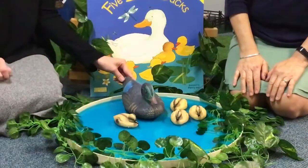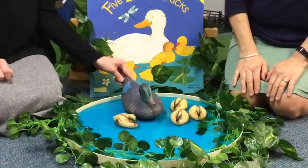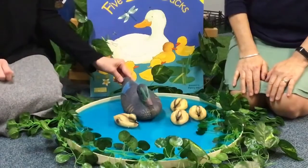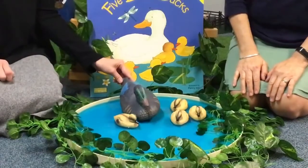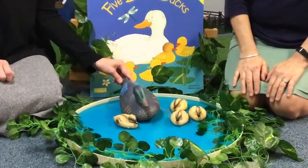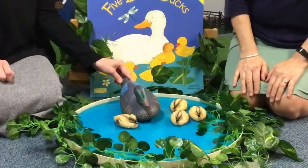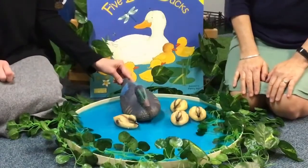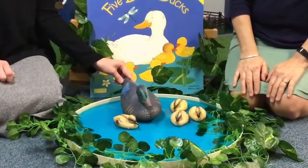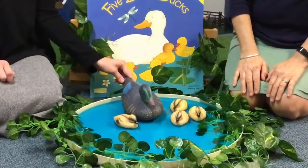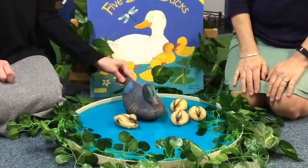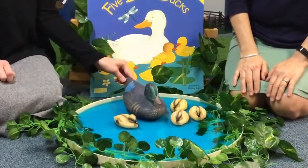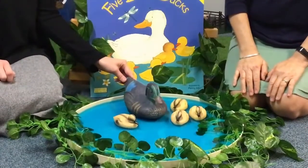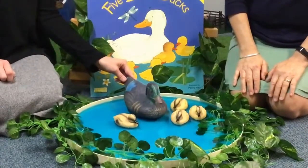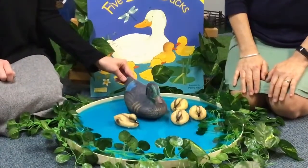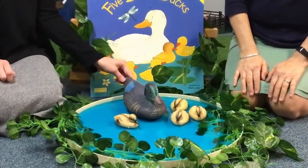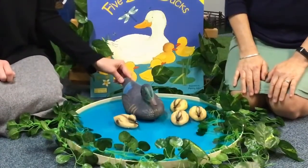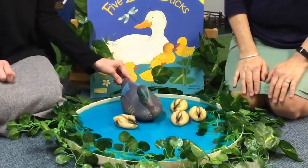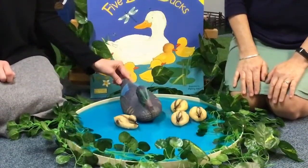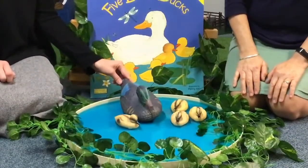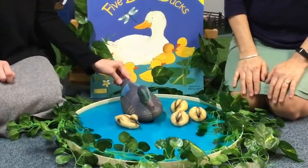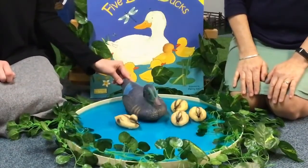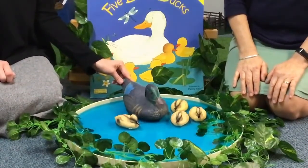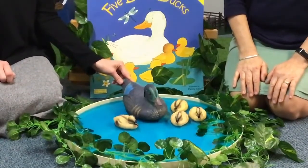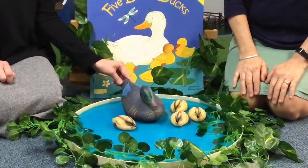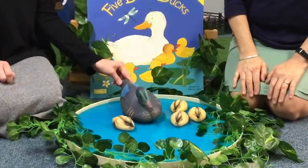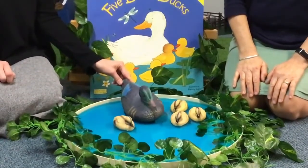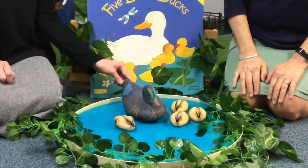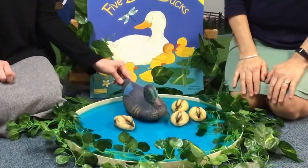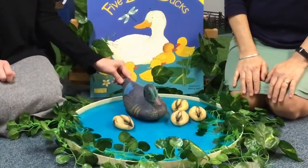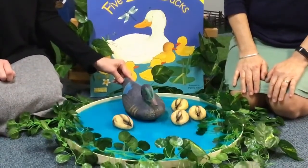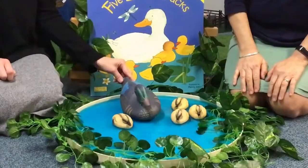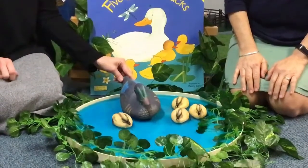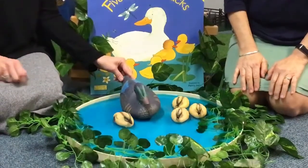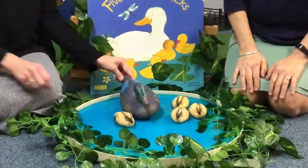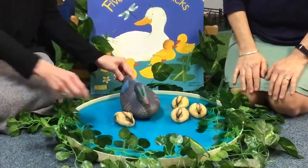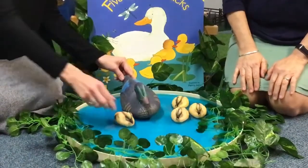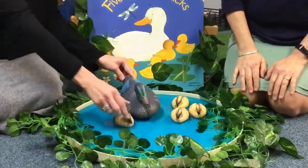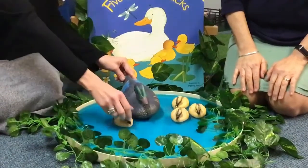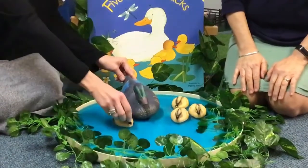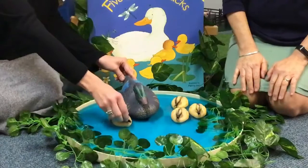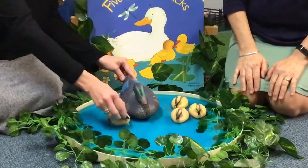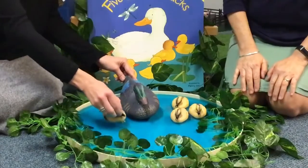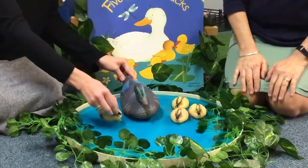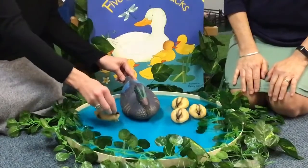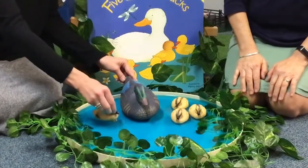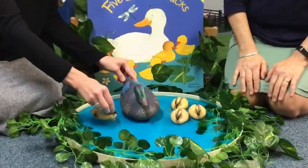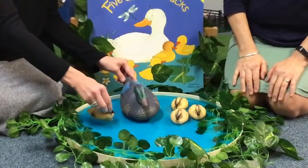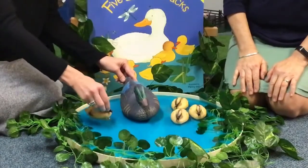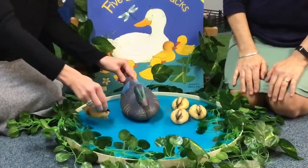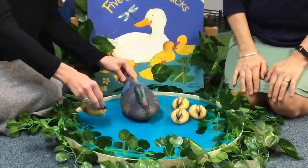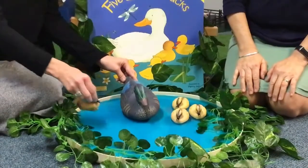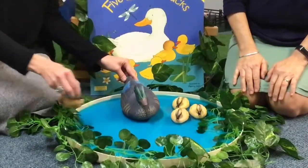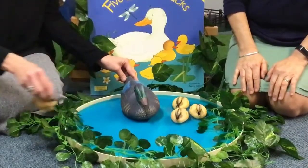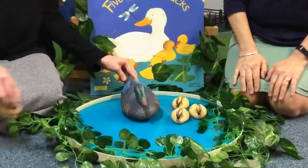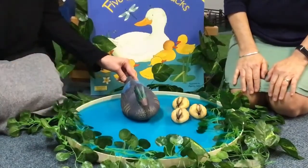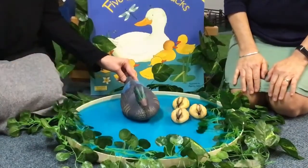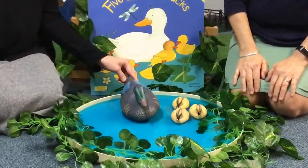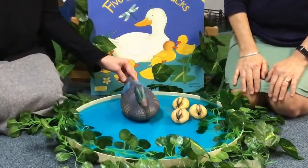away. Mother duck said quack, quack, quack, quack, but only three little ducks came